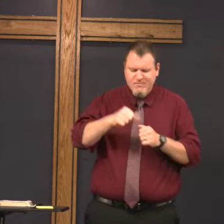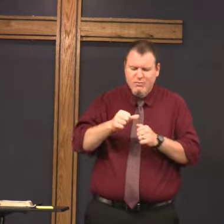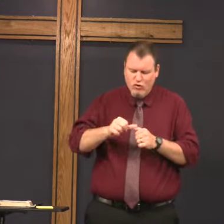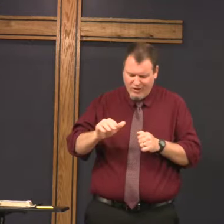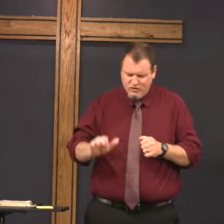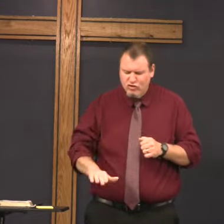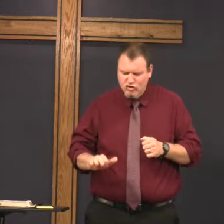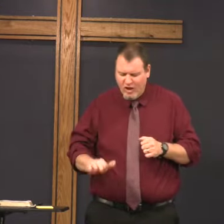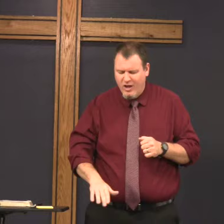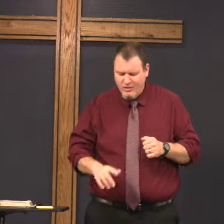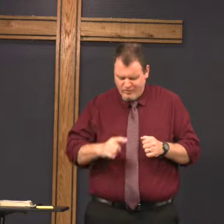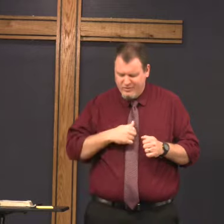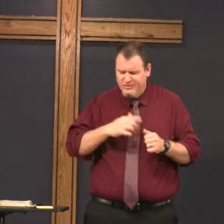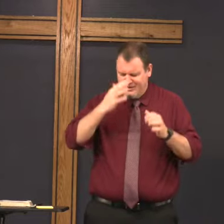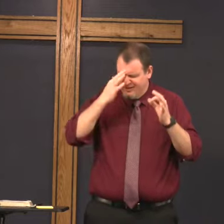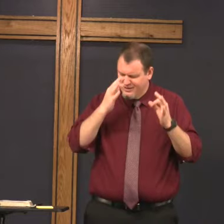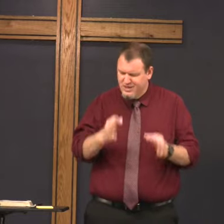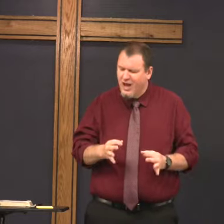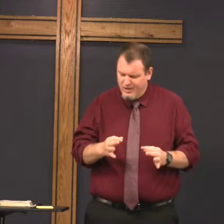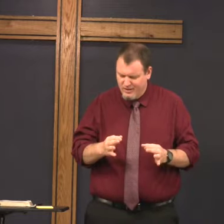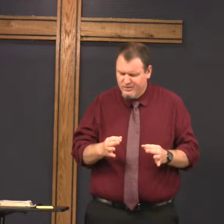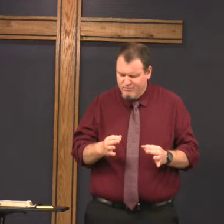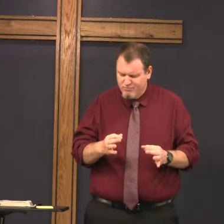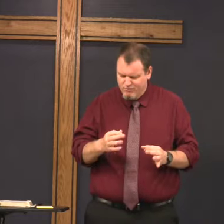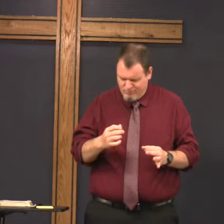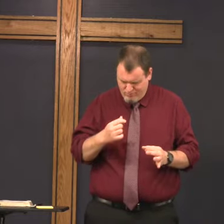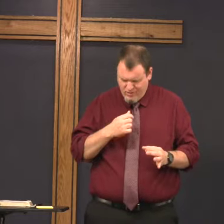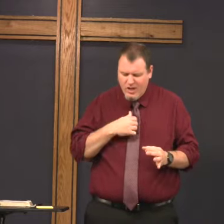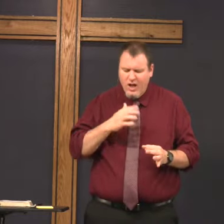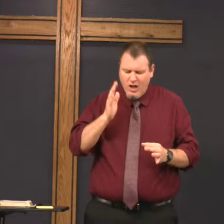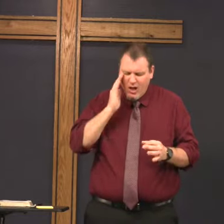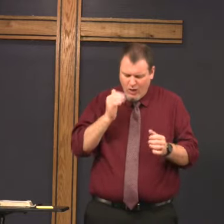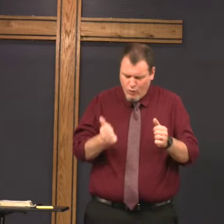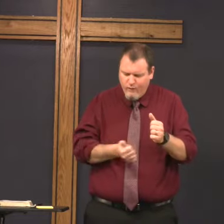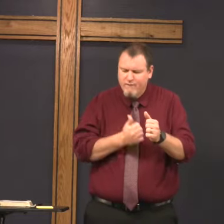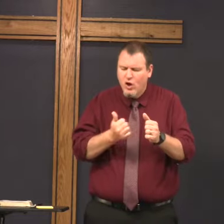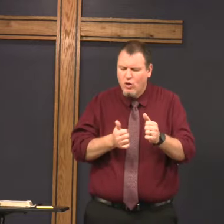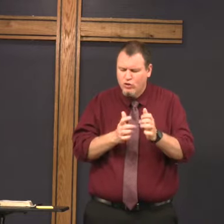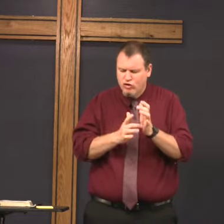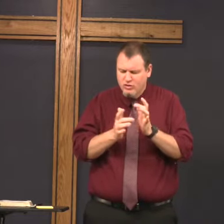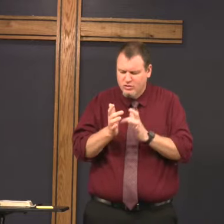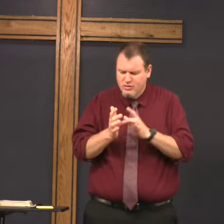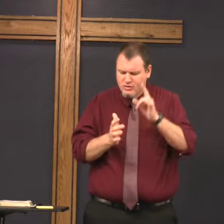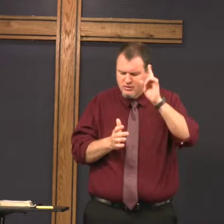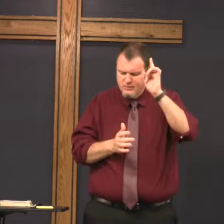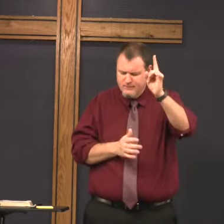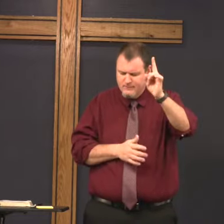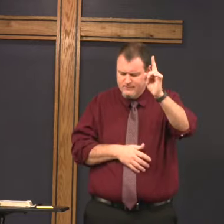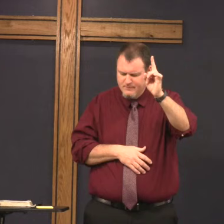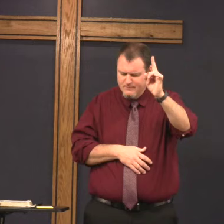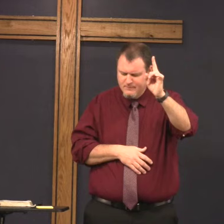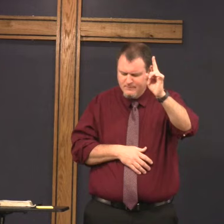I'm happy that I remember as a child deciding that I would follow Jesus